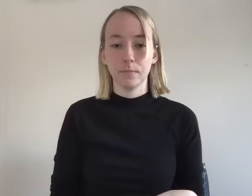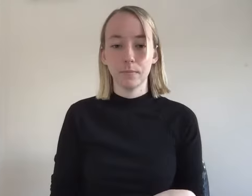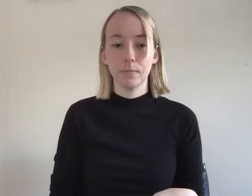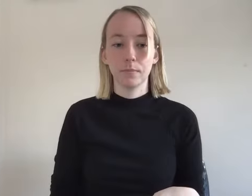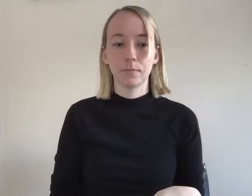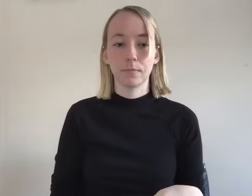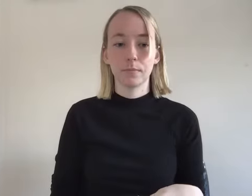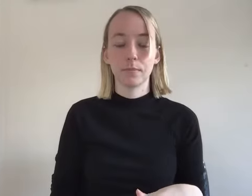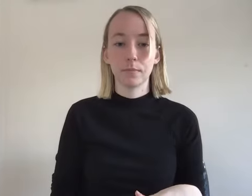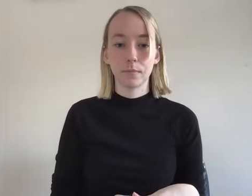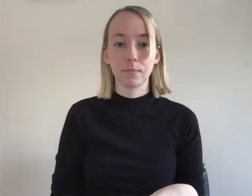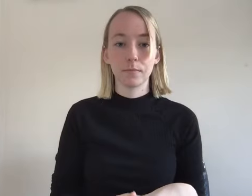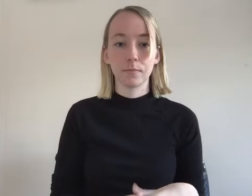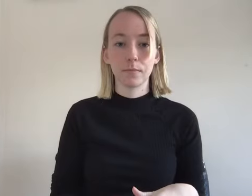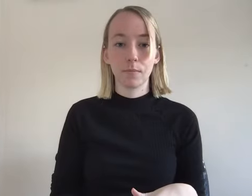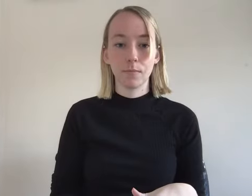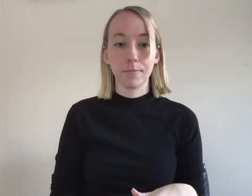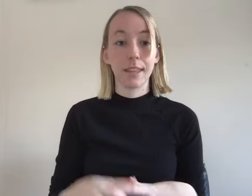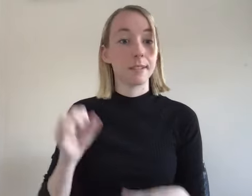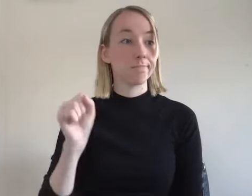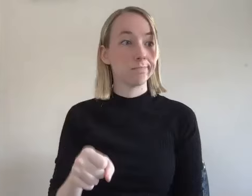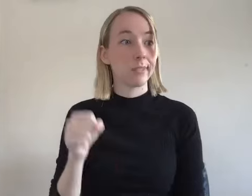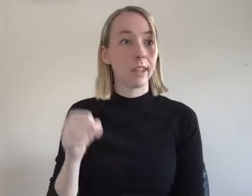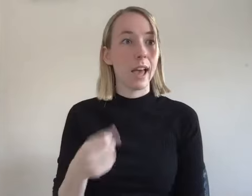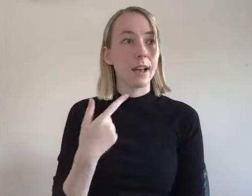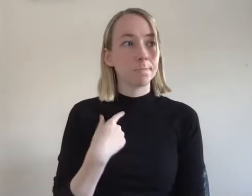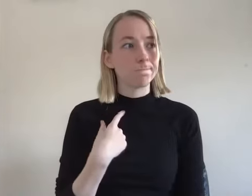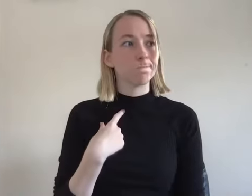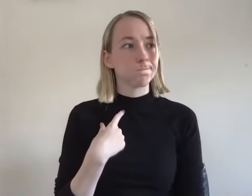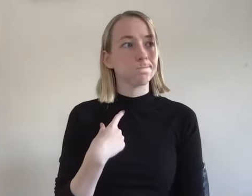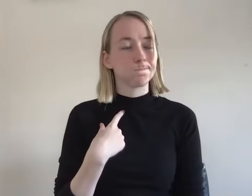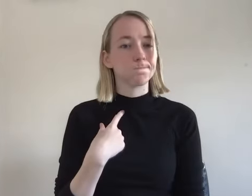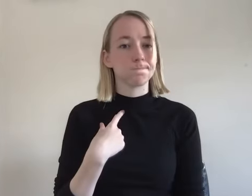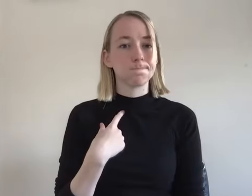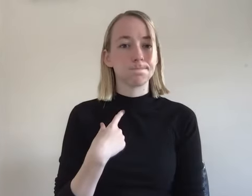um yeah like i've had